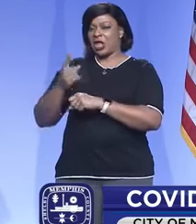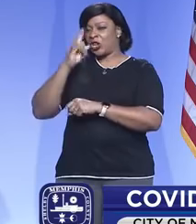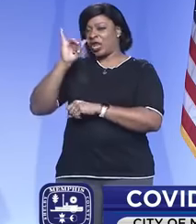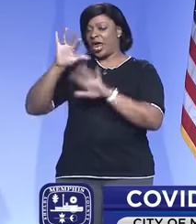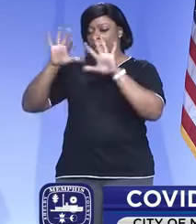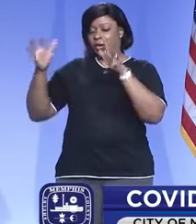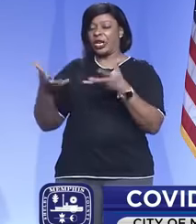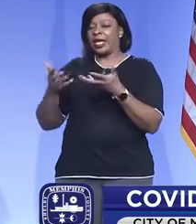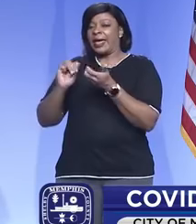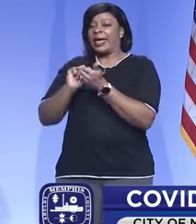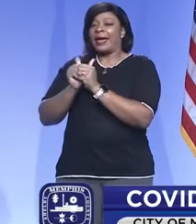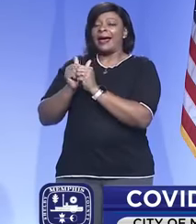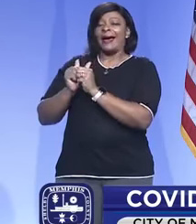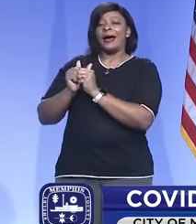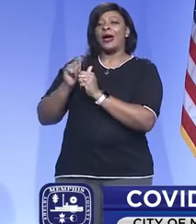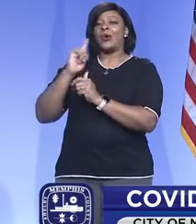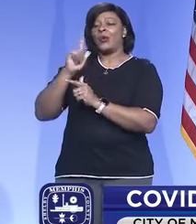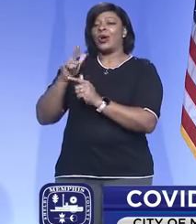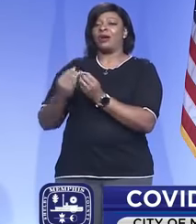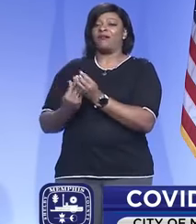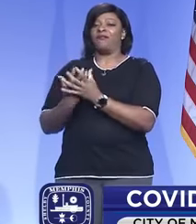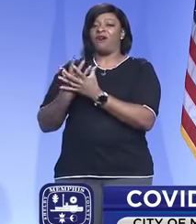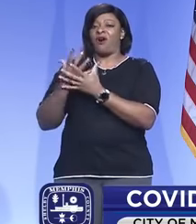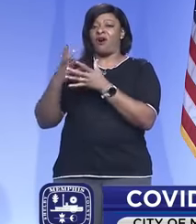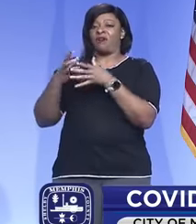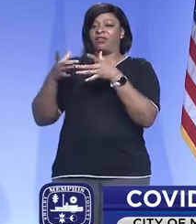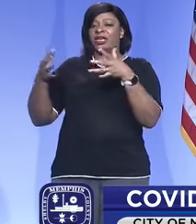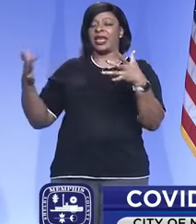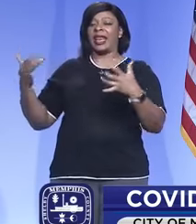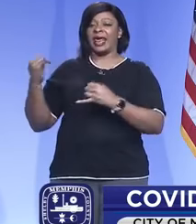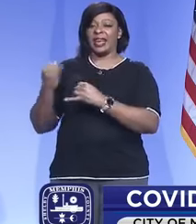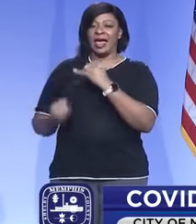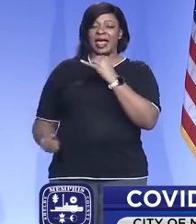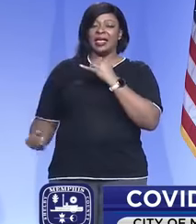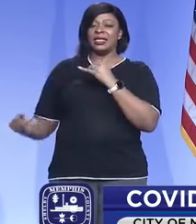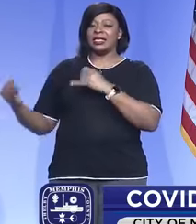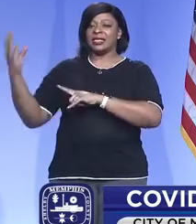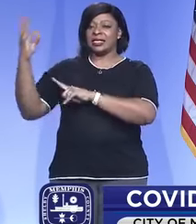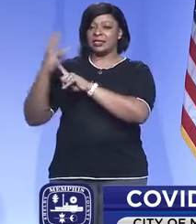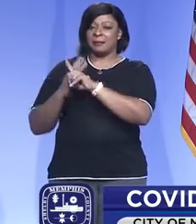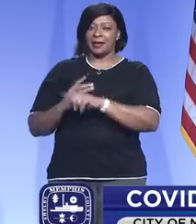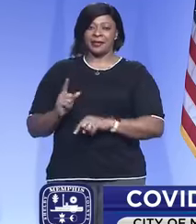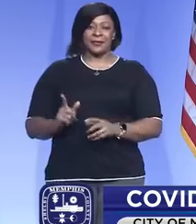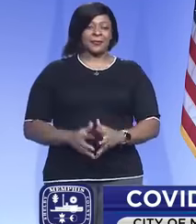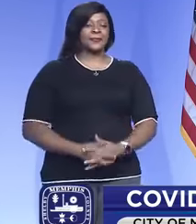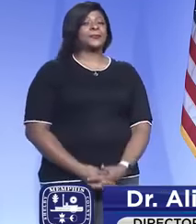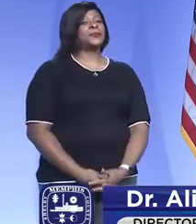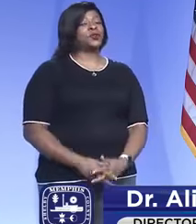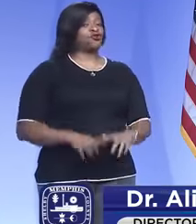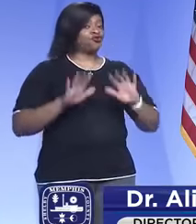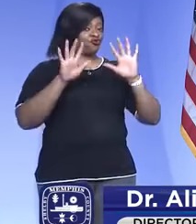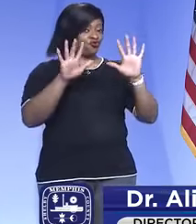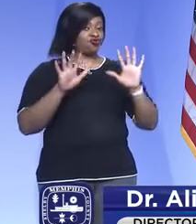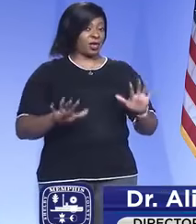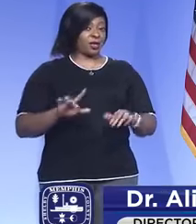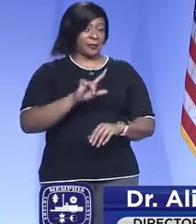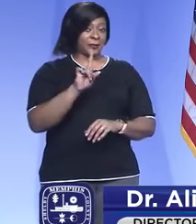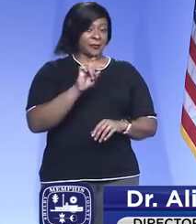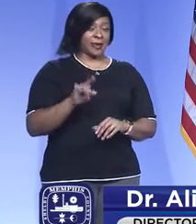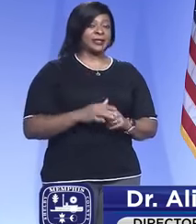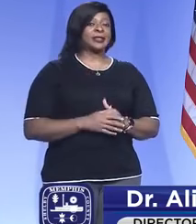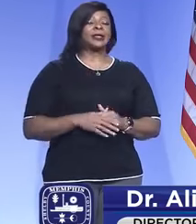currently and how it may have evolved over the last six months. So that's a great question,